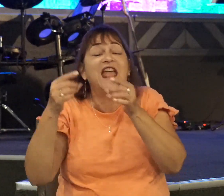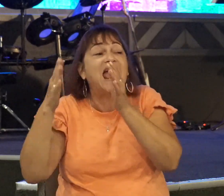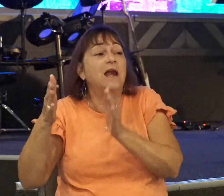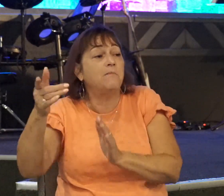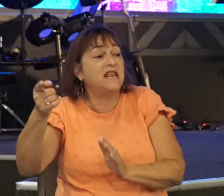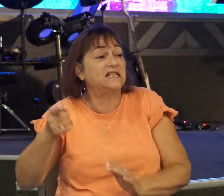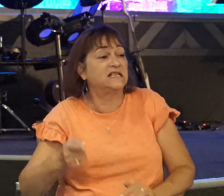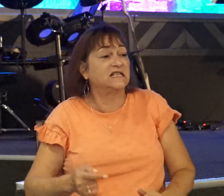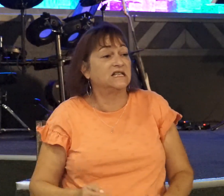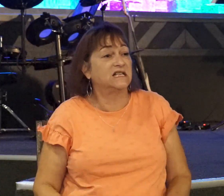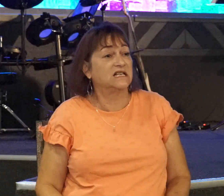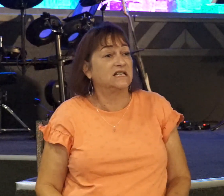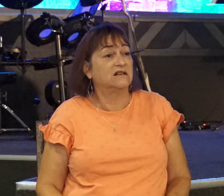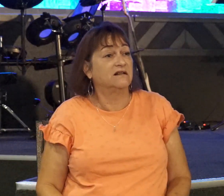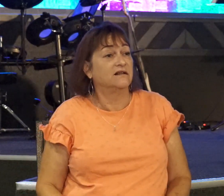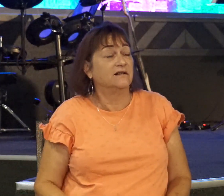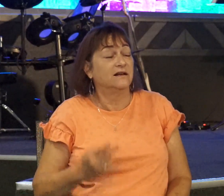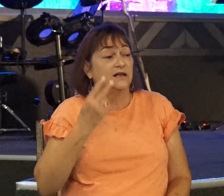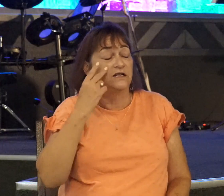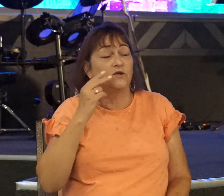And so, we see another comparison here.